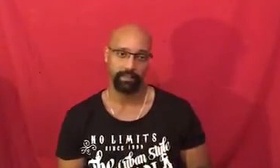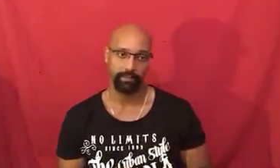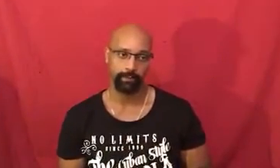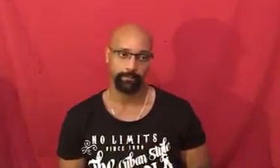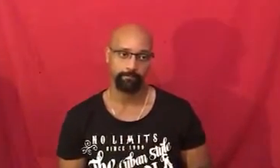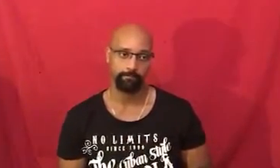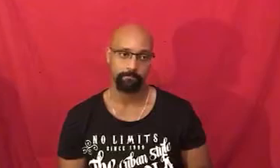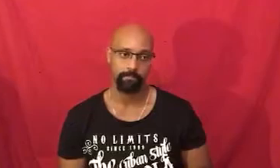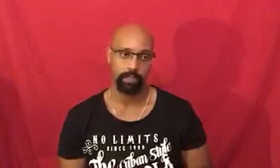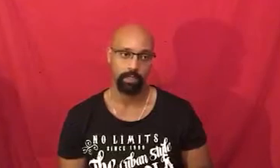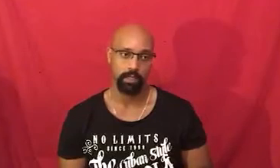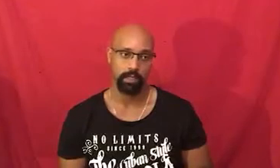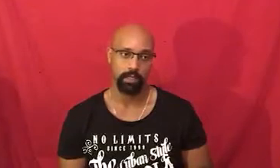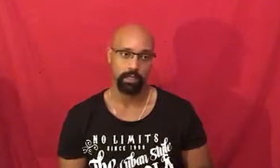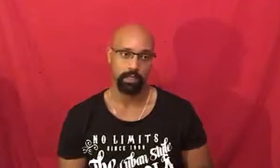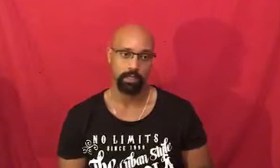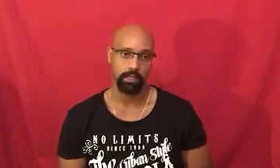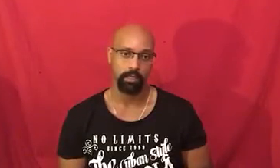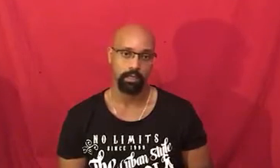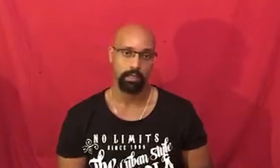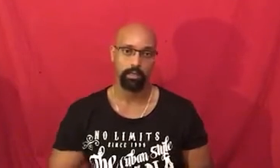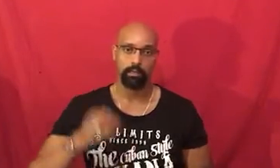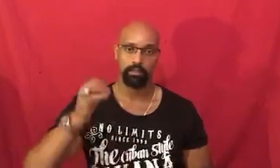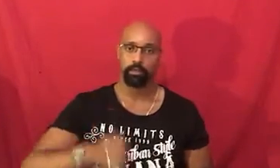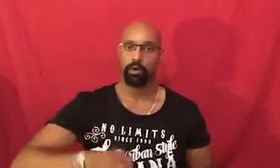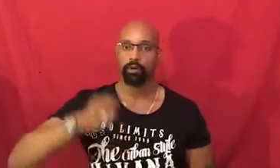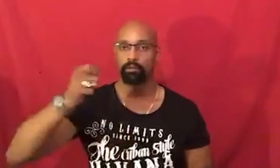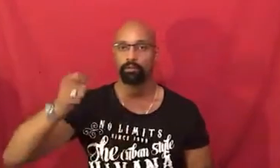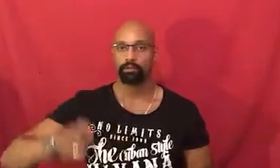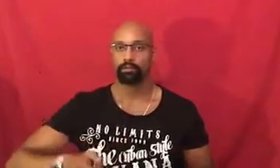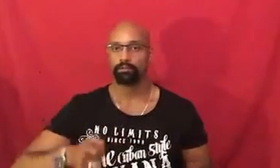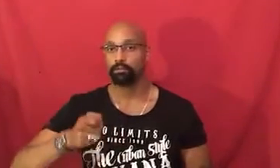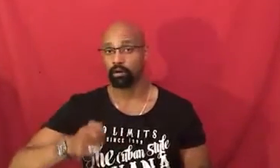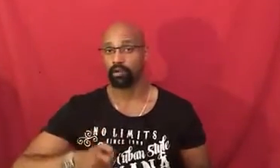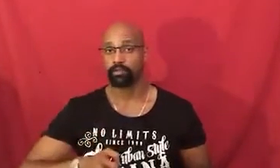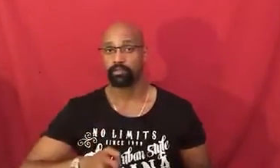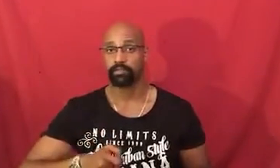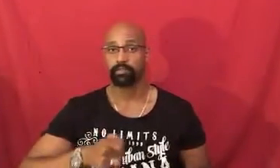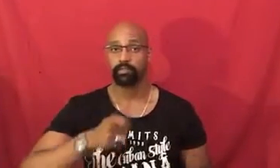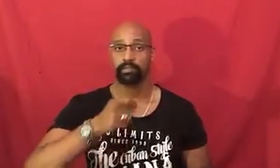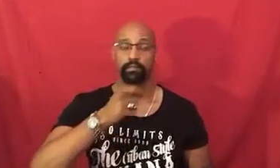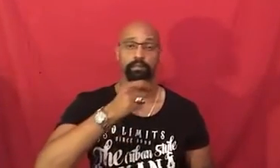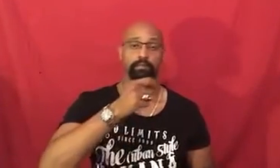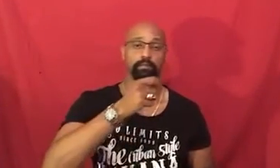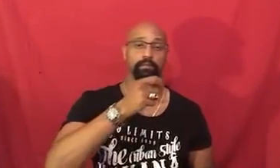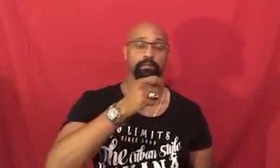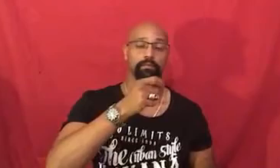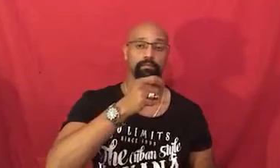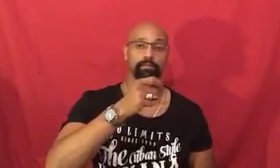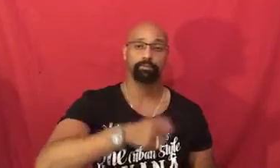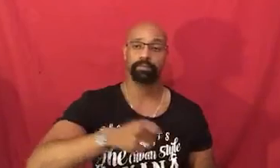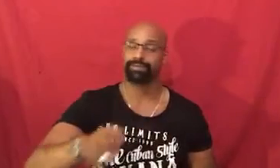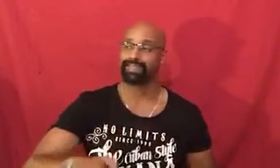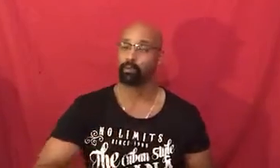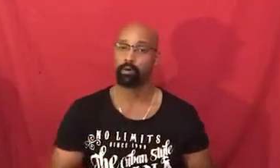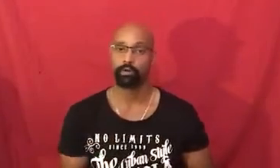small parts build networks